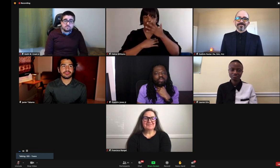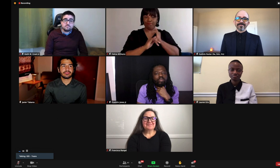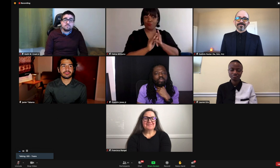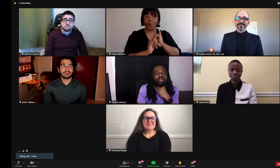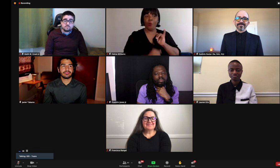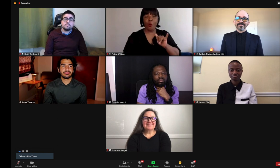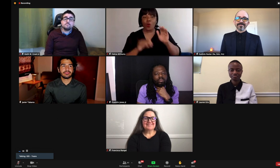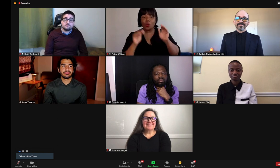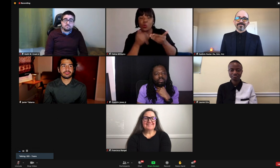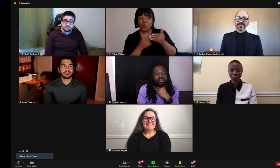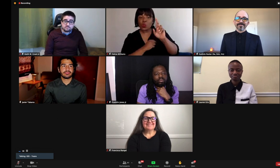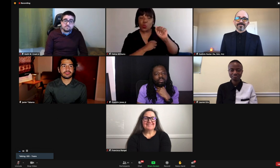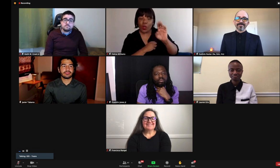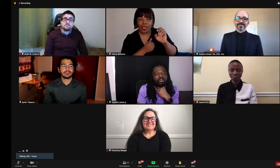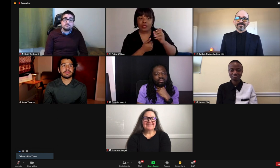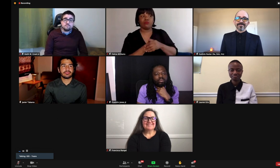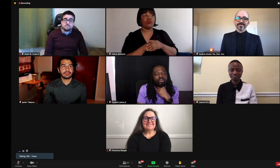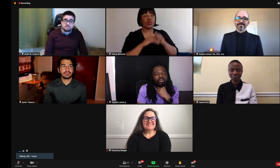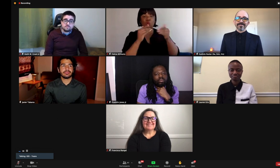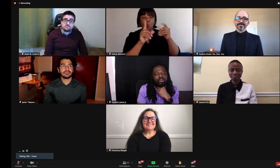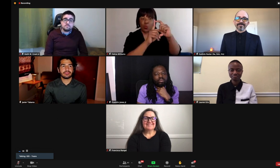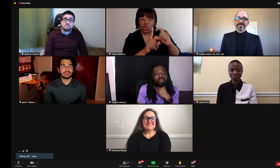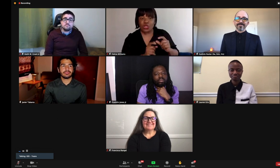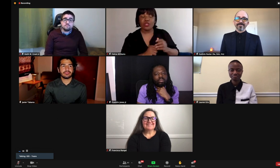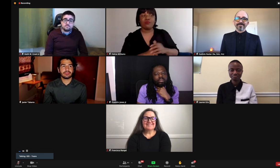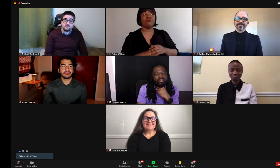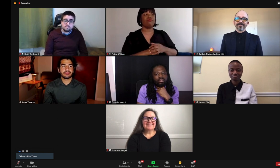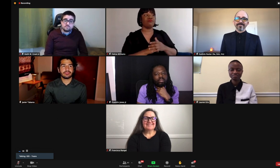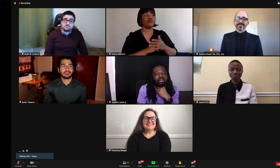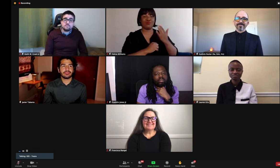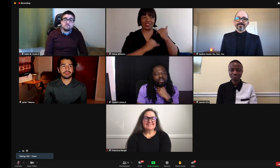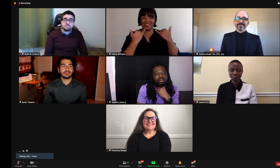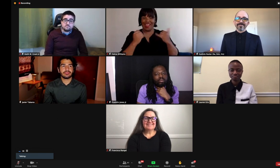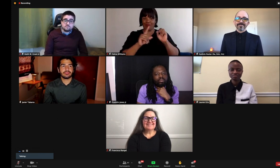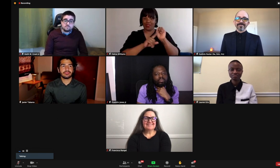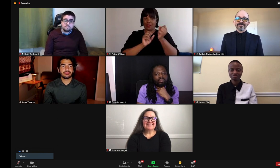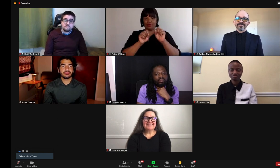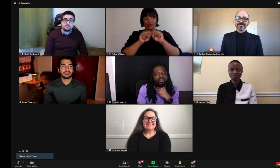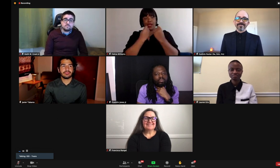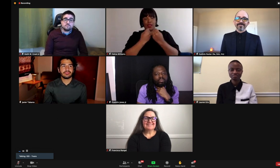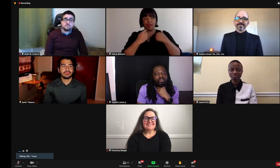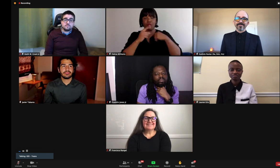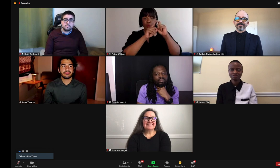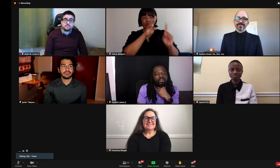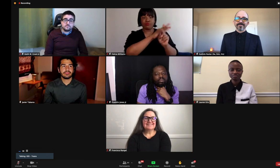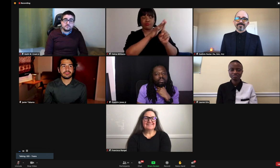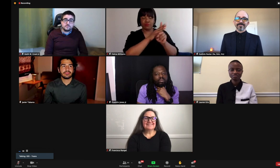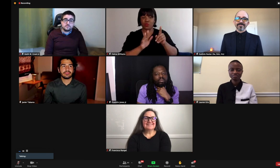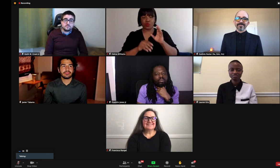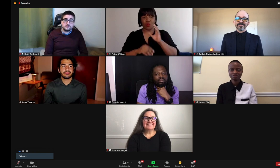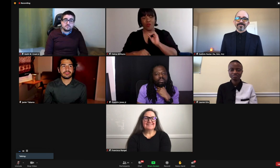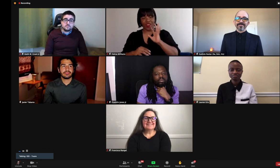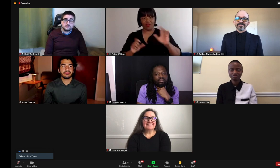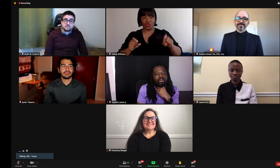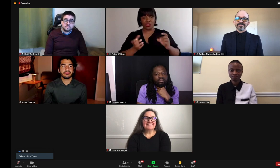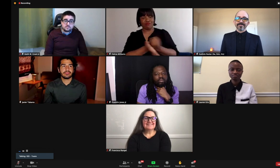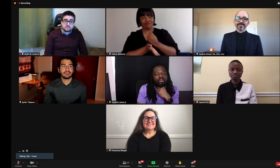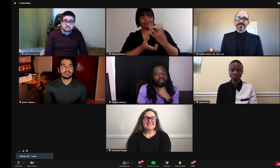you know, visual images that have to do with perhaps race or new words. Sometimes, you know, there are sometimes terms that come